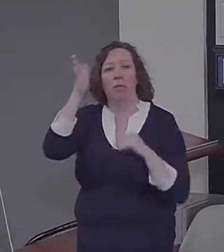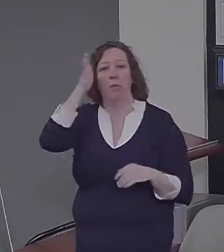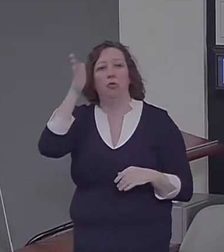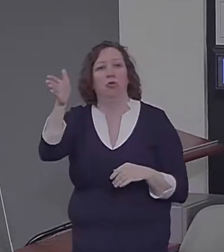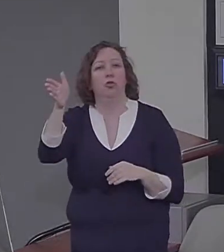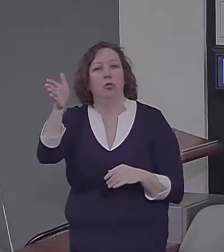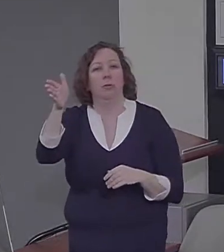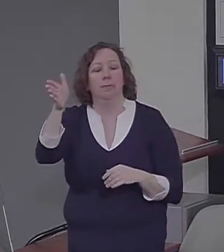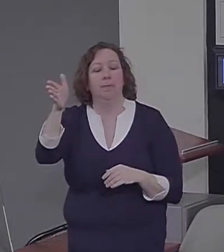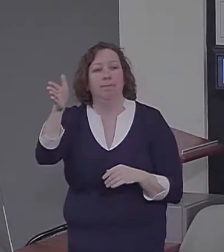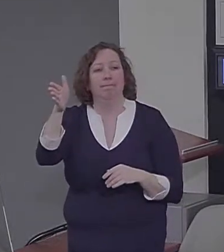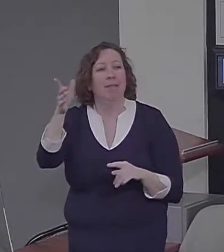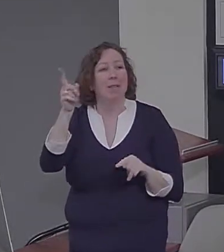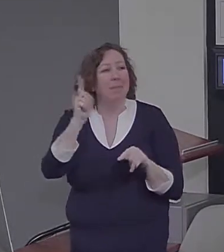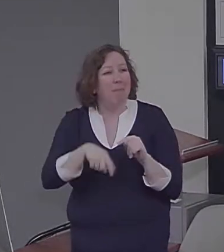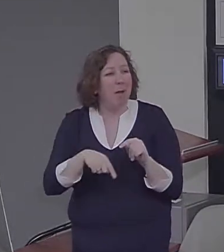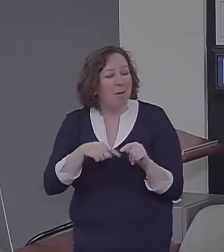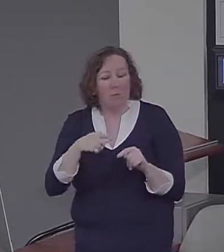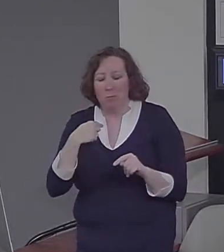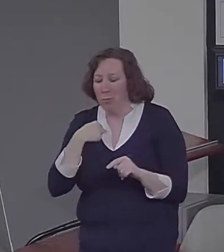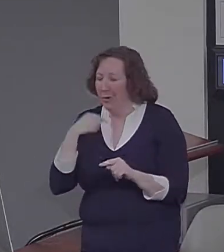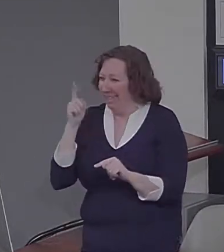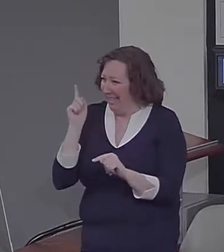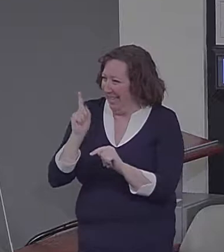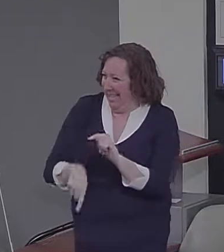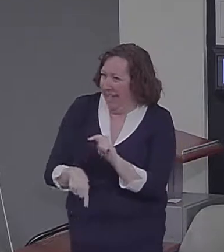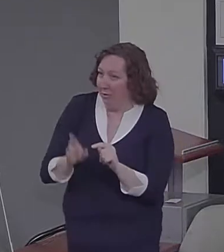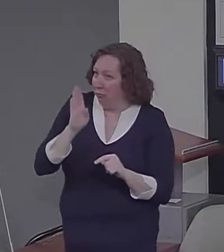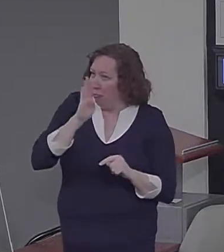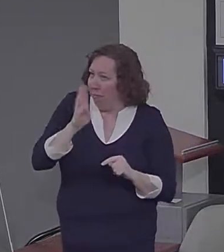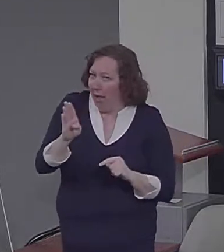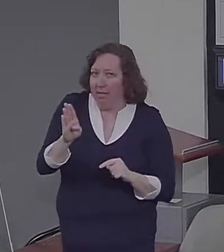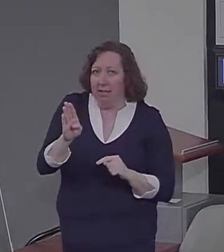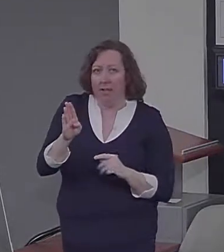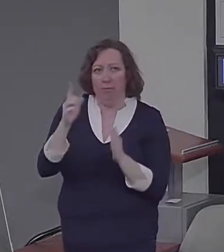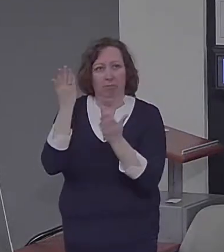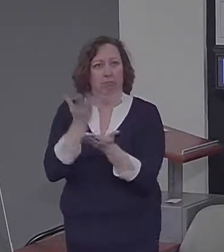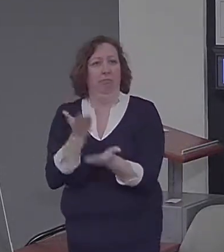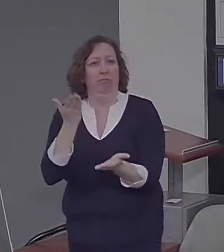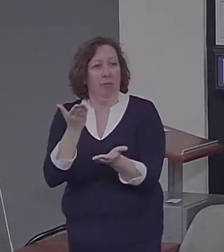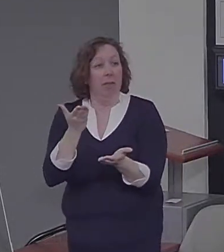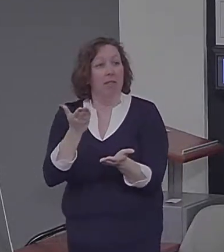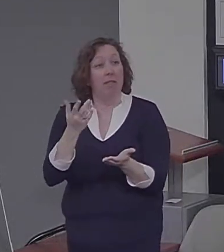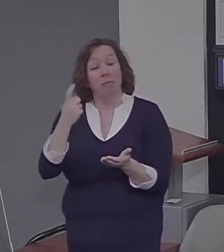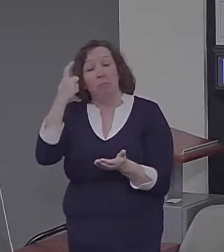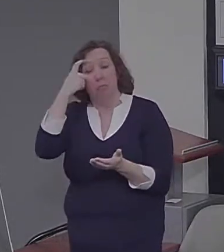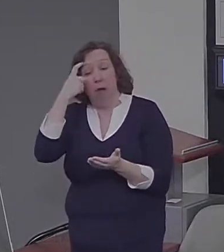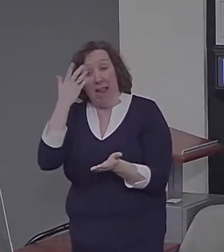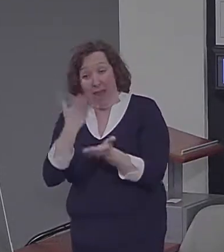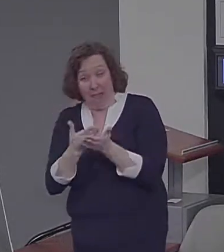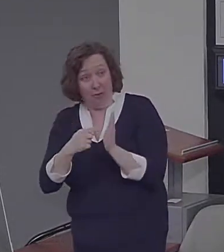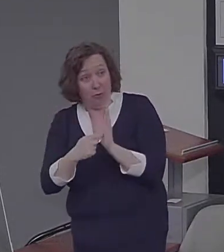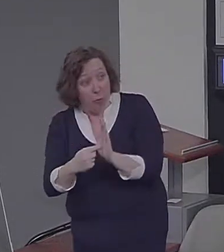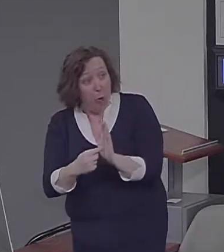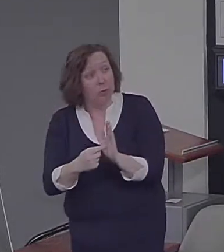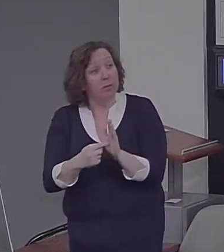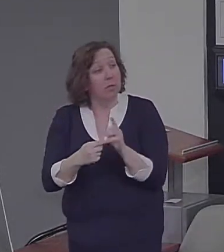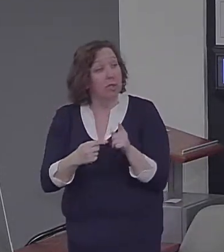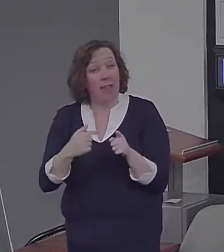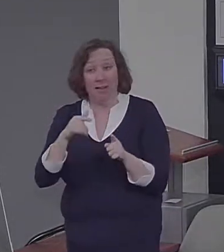brain activity tells us that it's specifically episodic memory. There are lots of things that are associated with default network activity. So